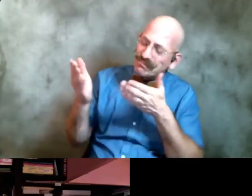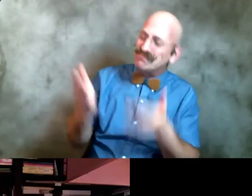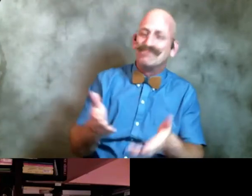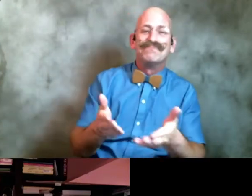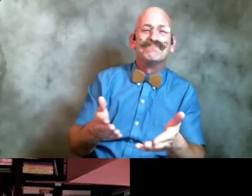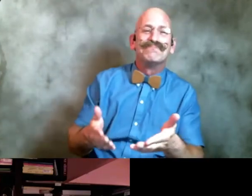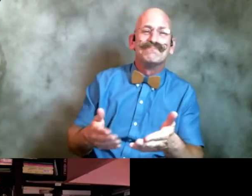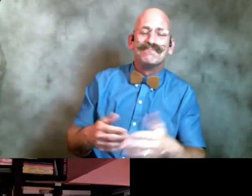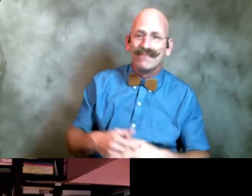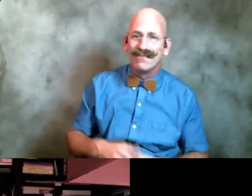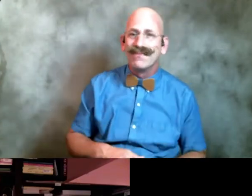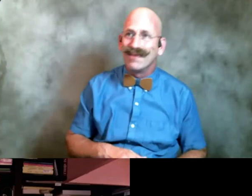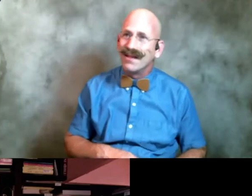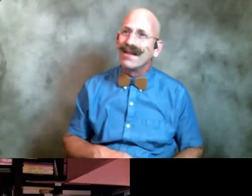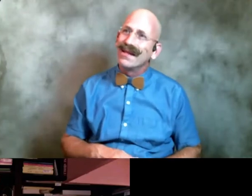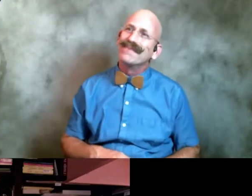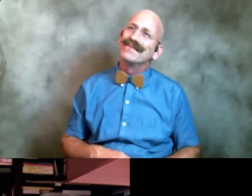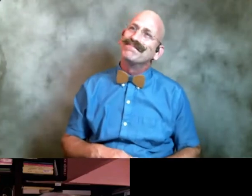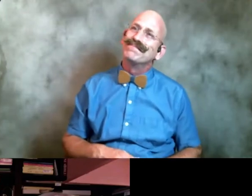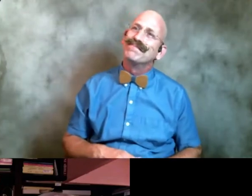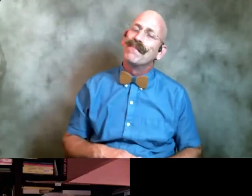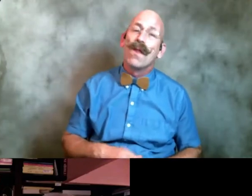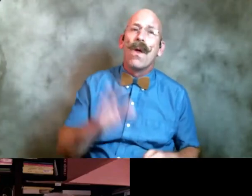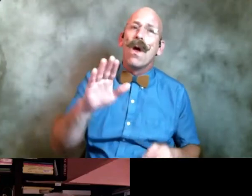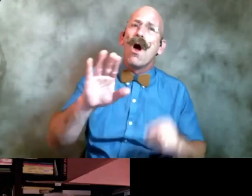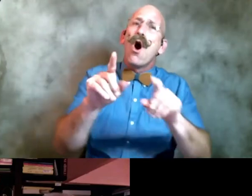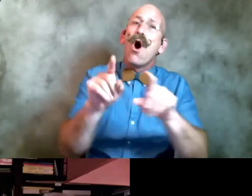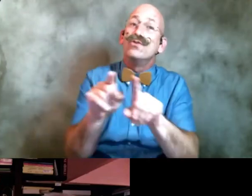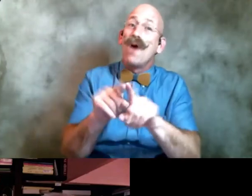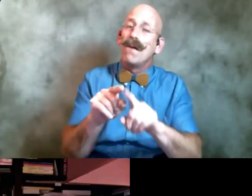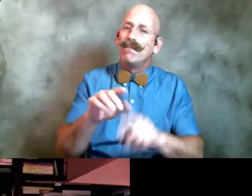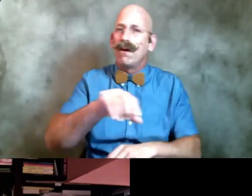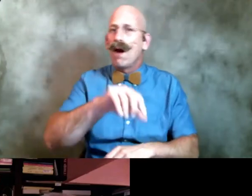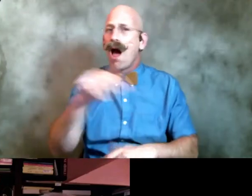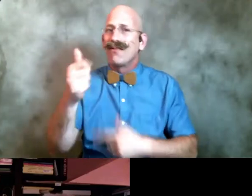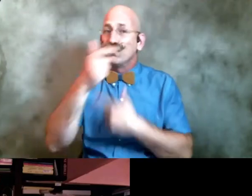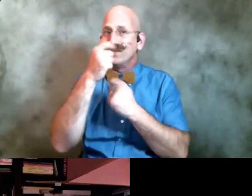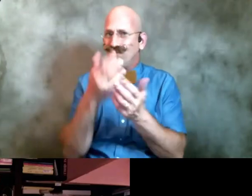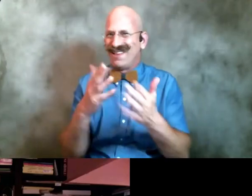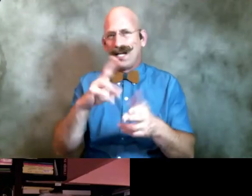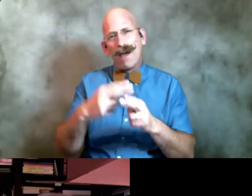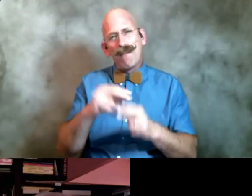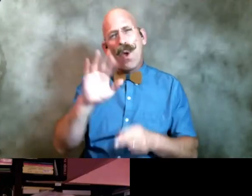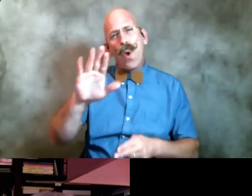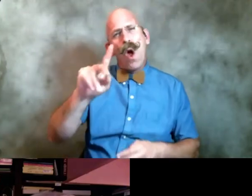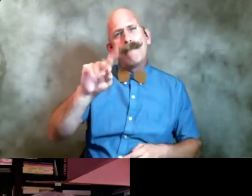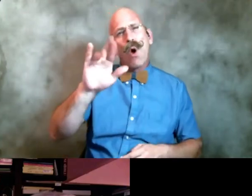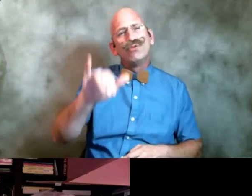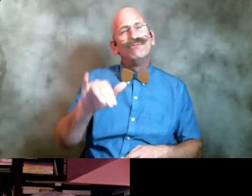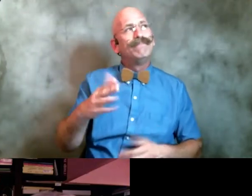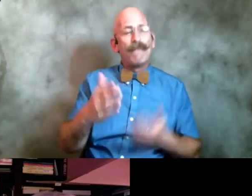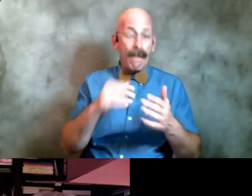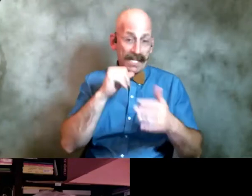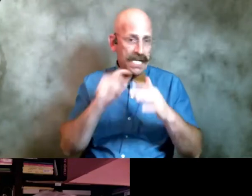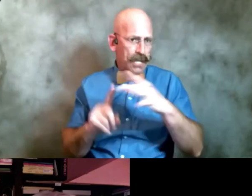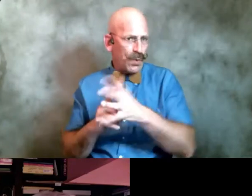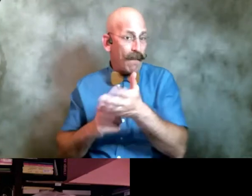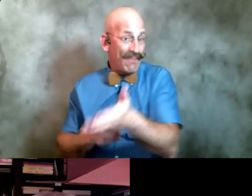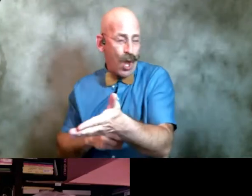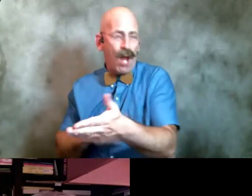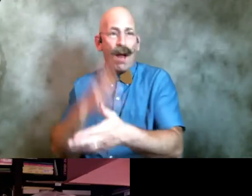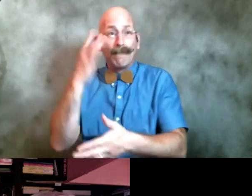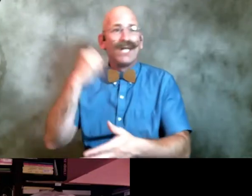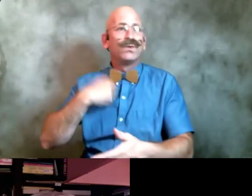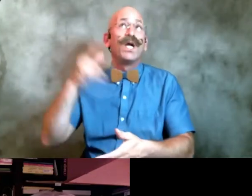and uh it it also there's another interesting thing about your poetry that doesn't quite show here because we're hearing it